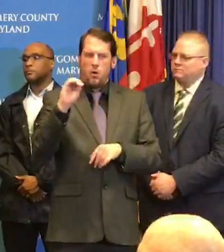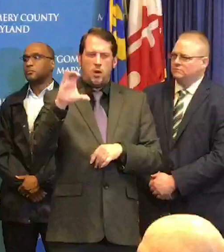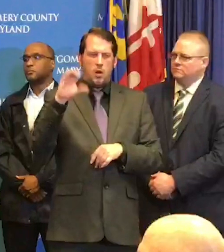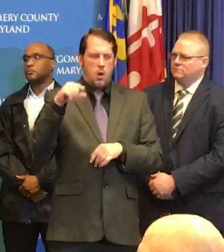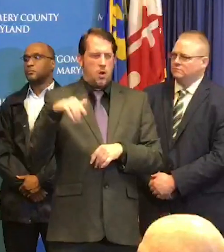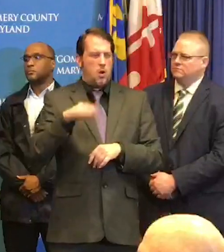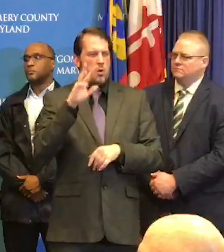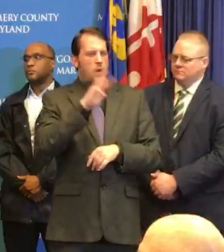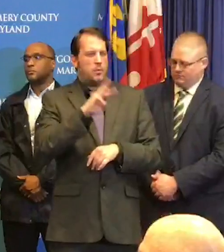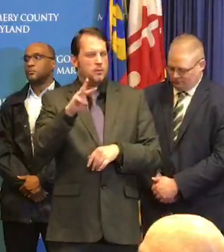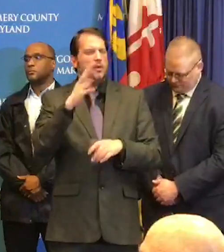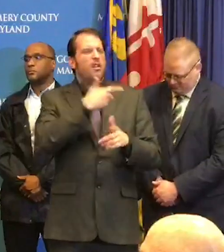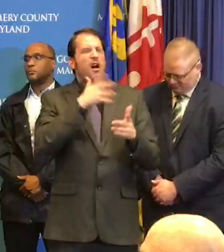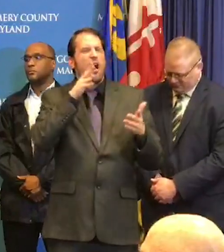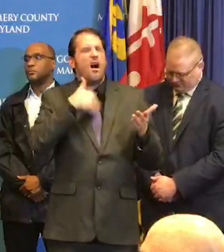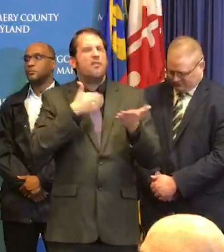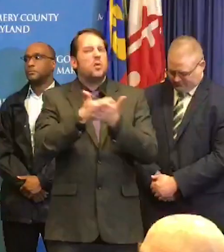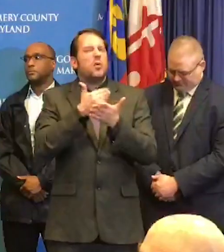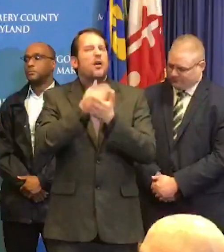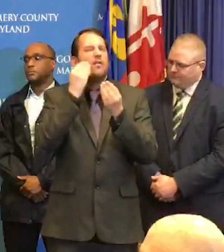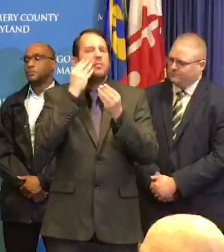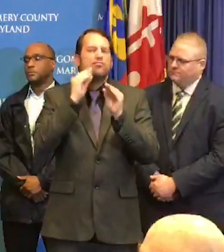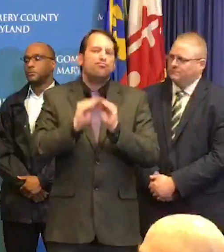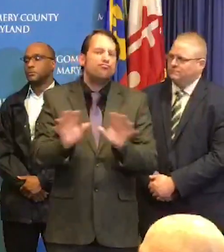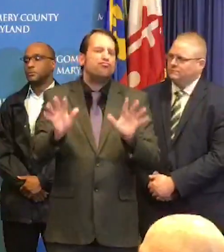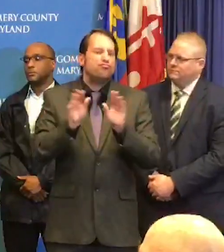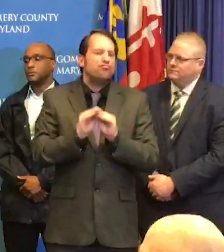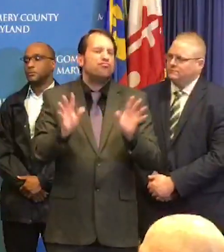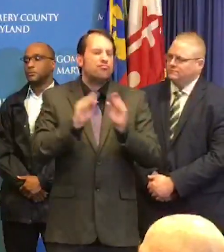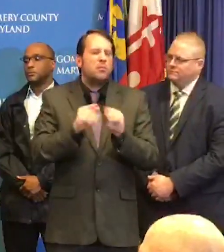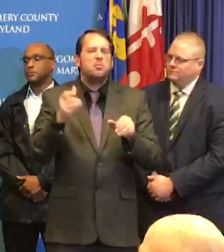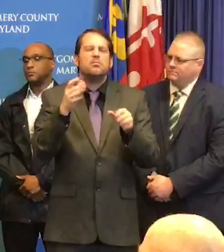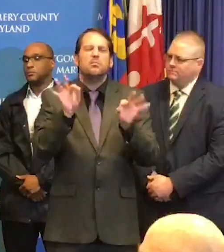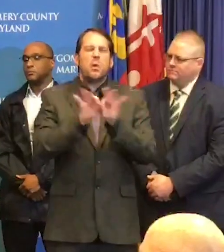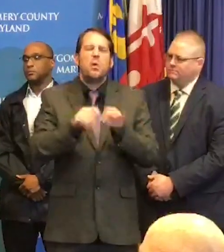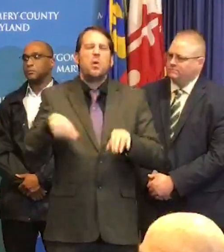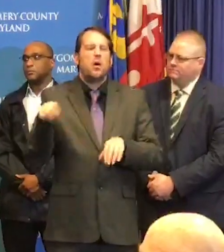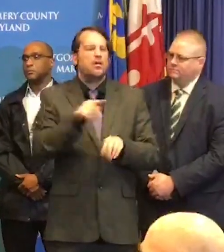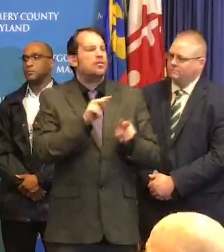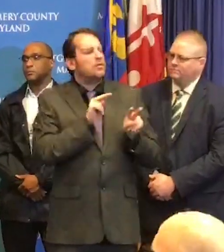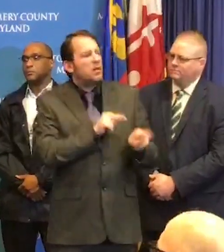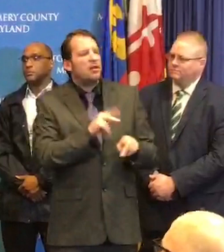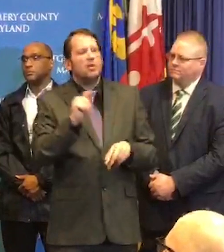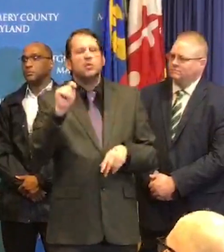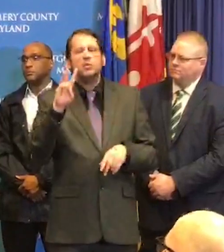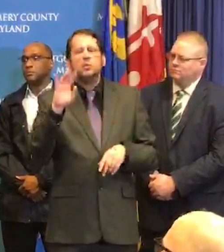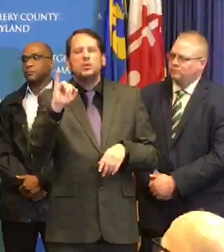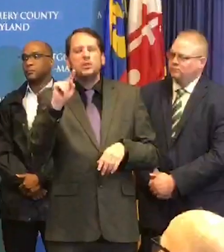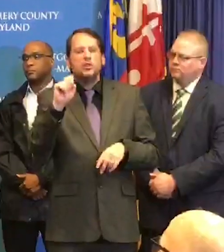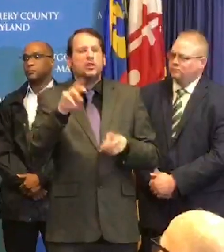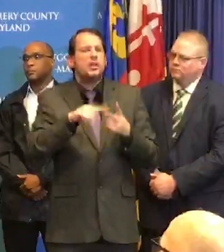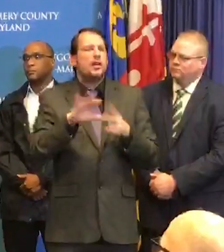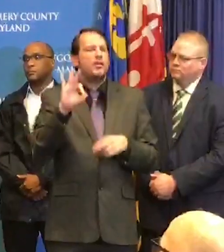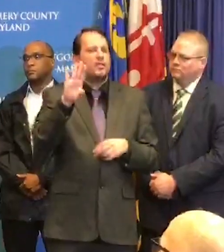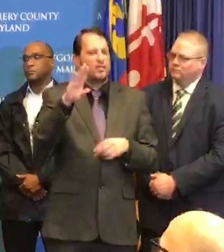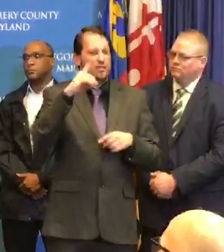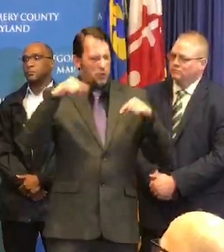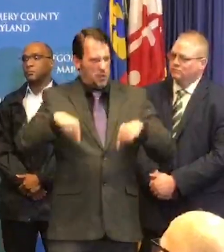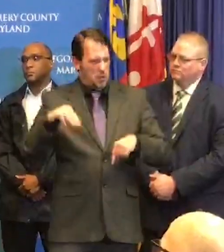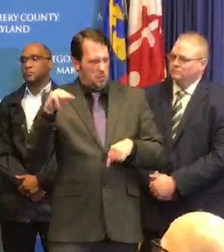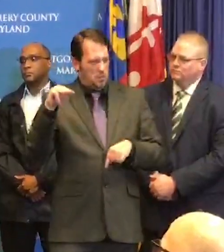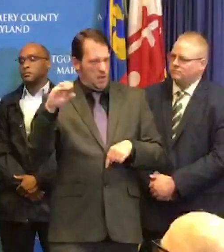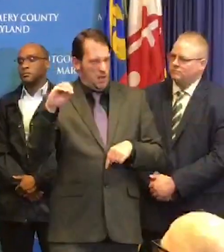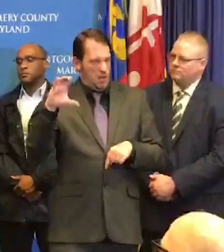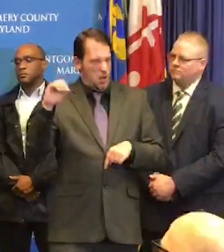Also, make sure to follow Twitter and Facebook, both the county and all of our council members as well. And if you have not